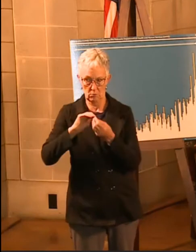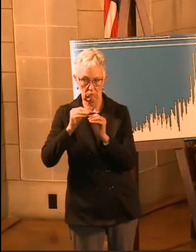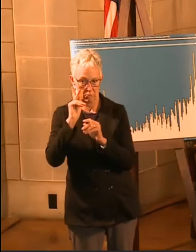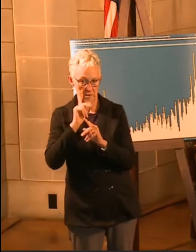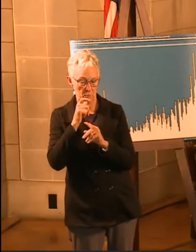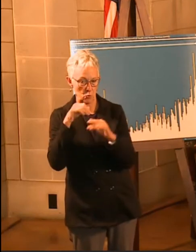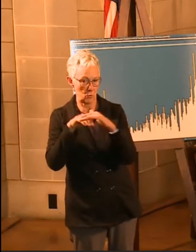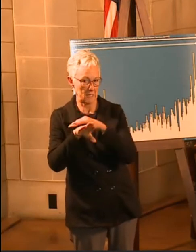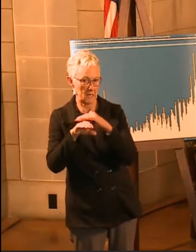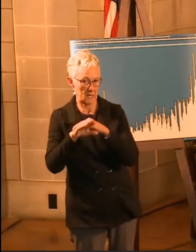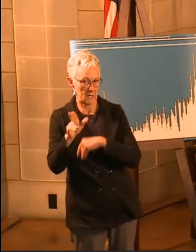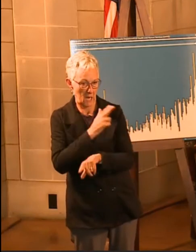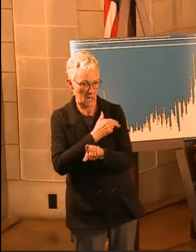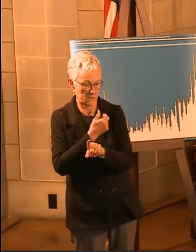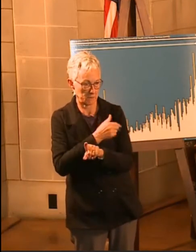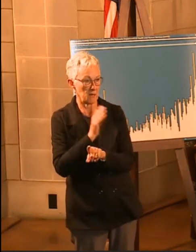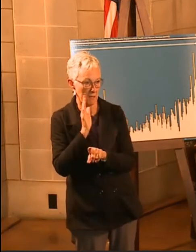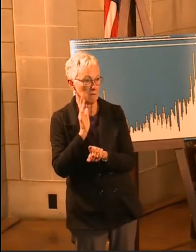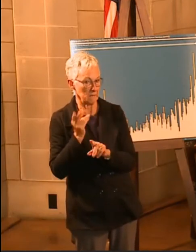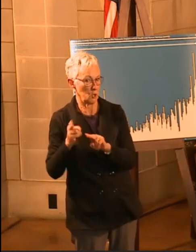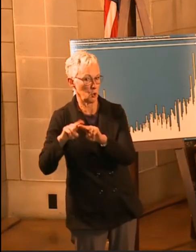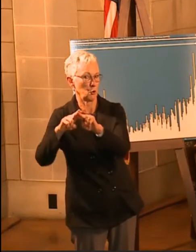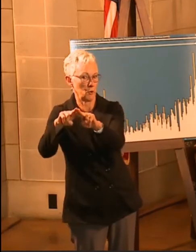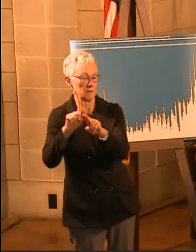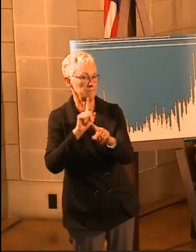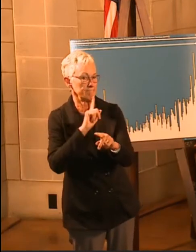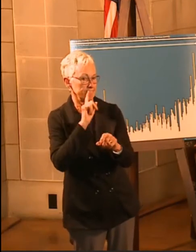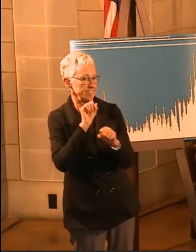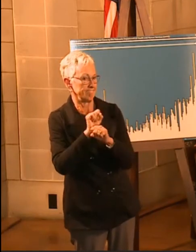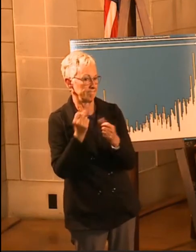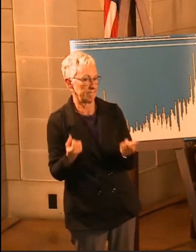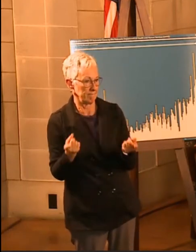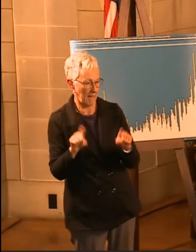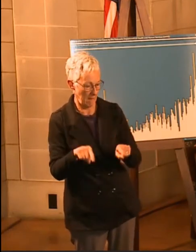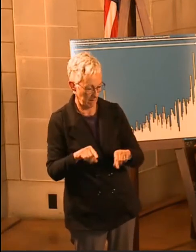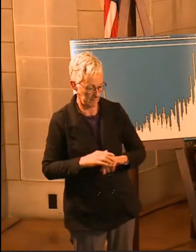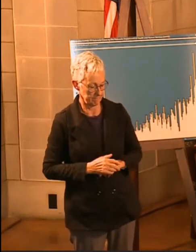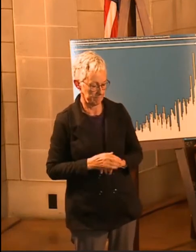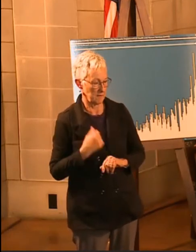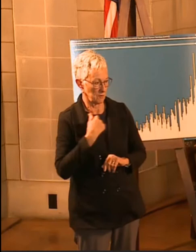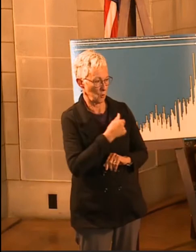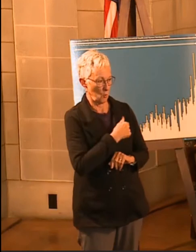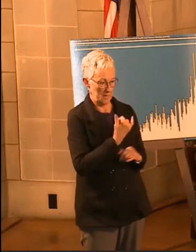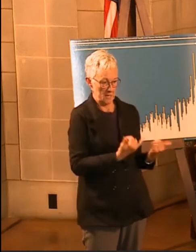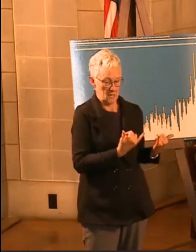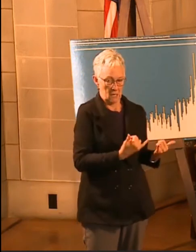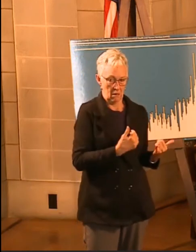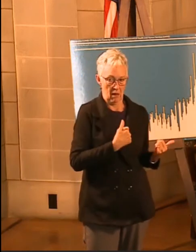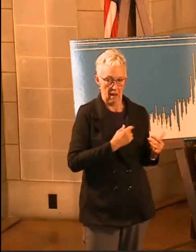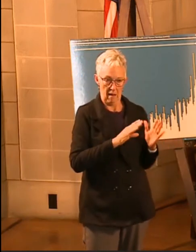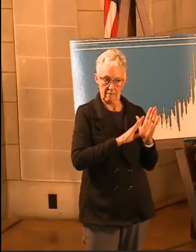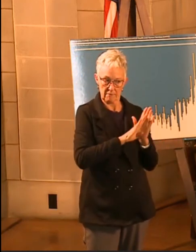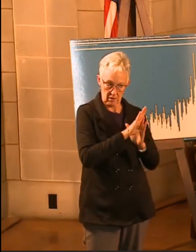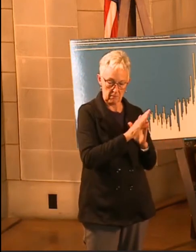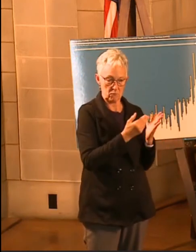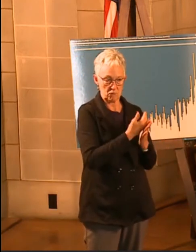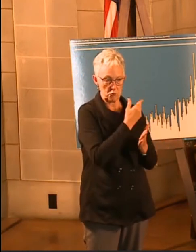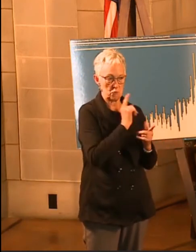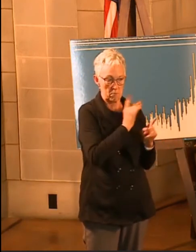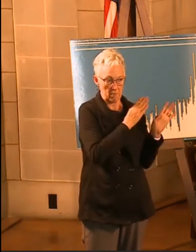to talk about our plan on how we're going to try to help the hospitals with staffing during this time.